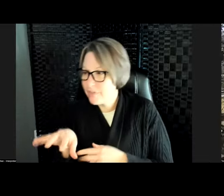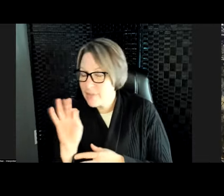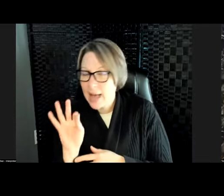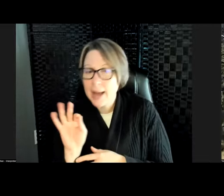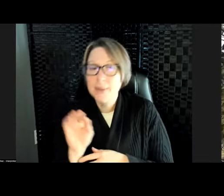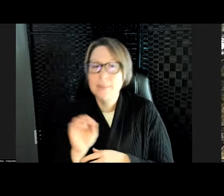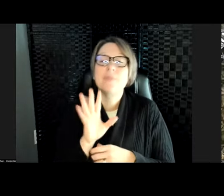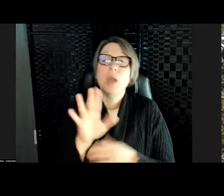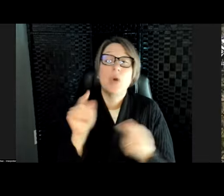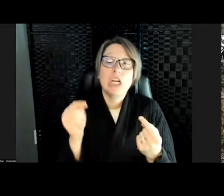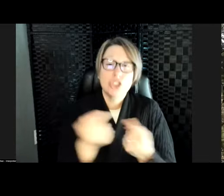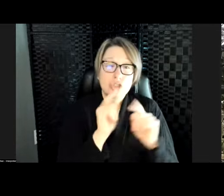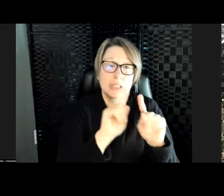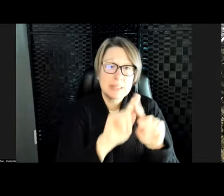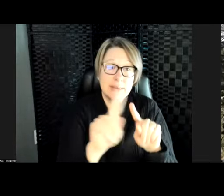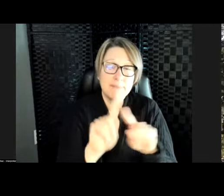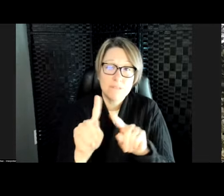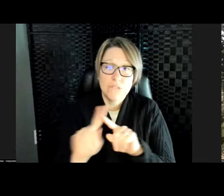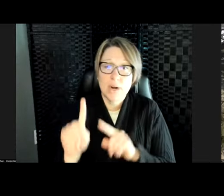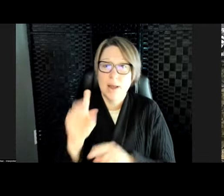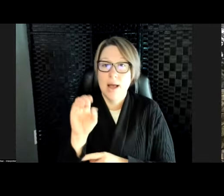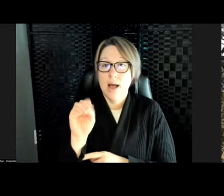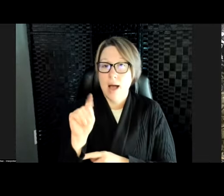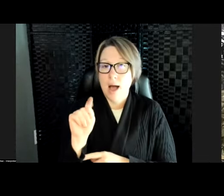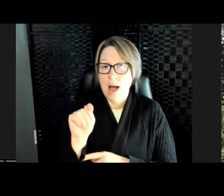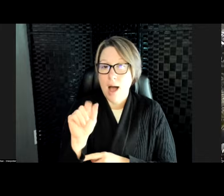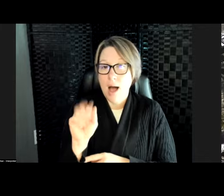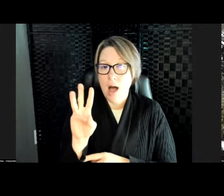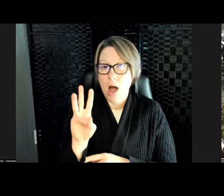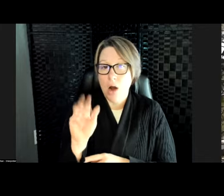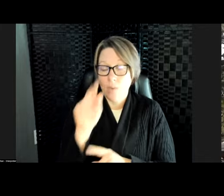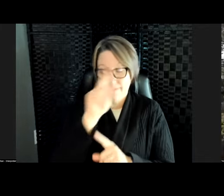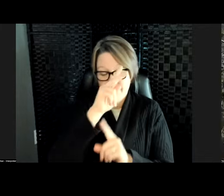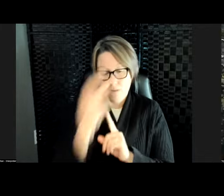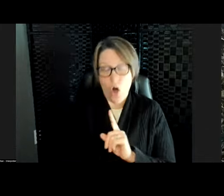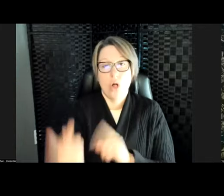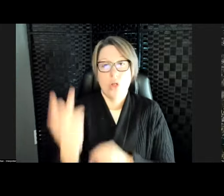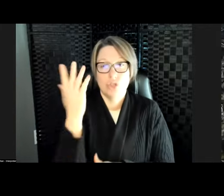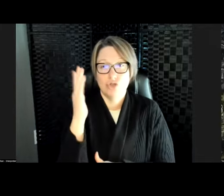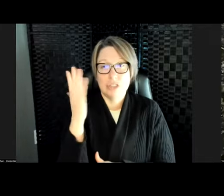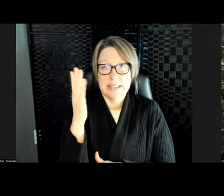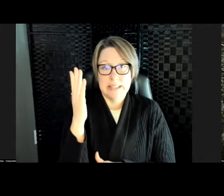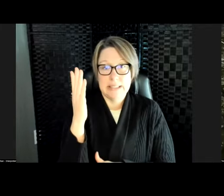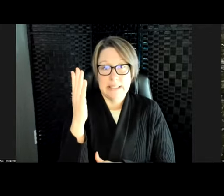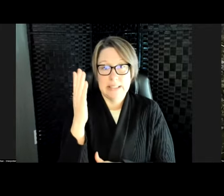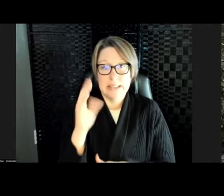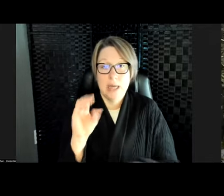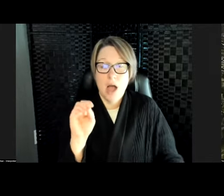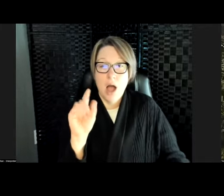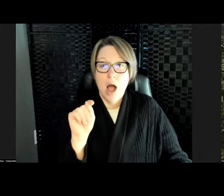different ways. Ottawa fell out of a tree. So, Ottawa was unable to survive in the